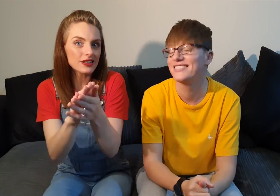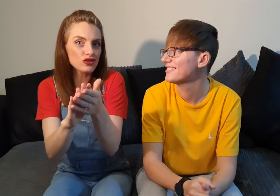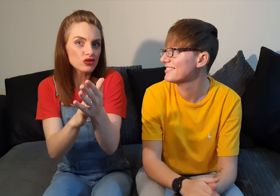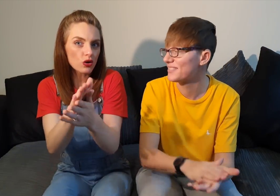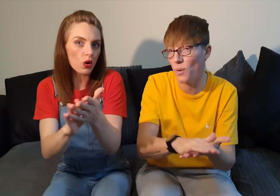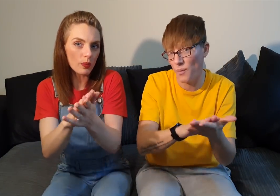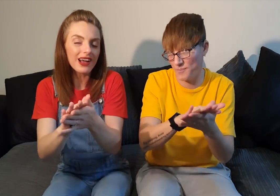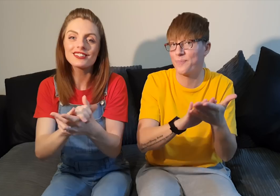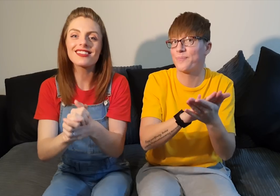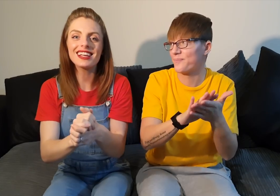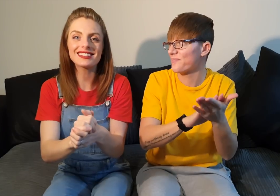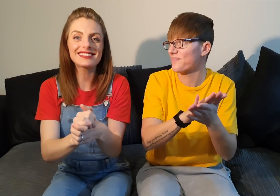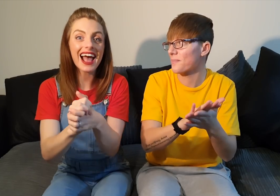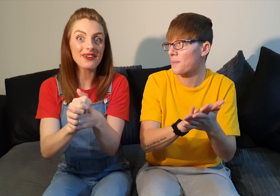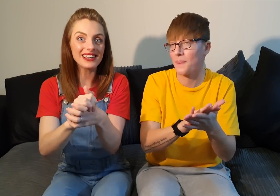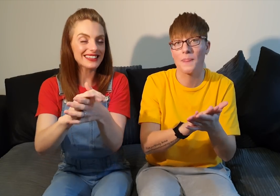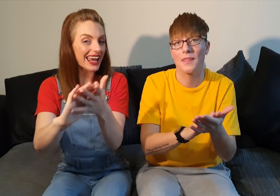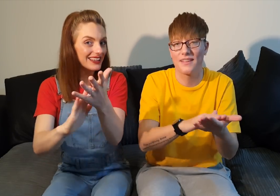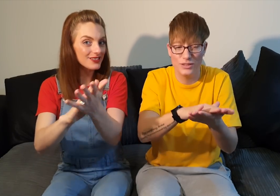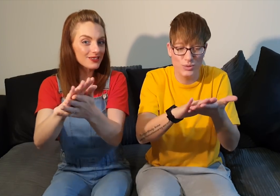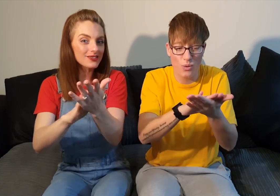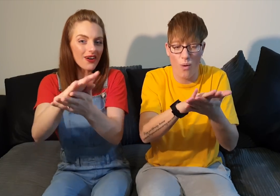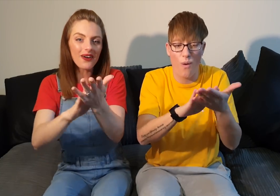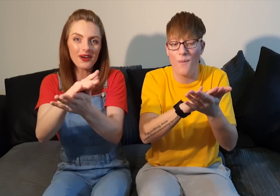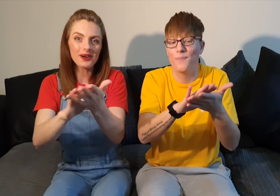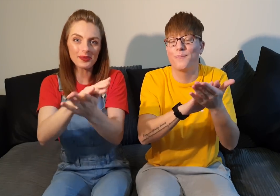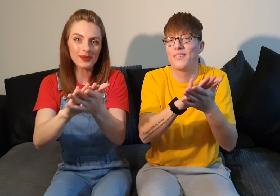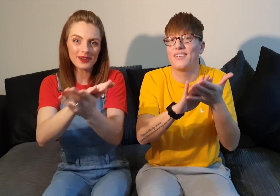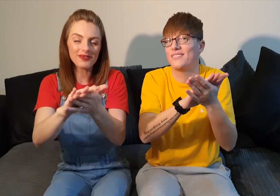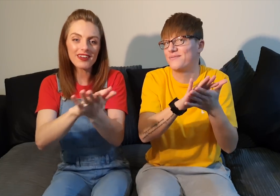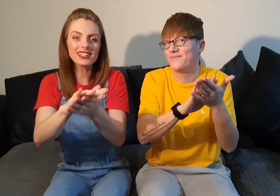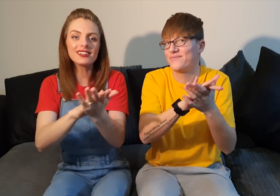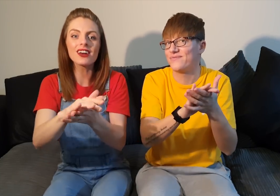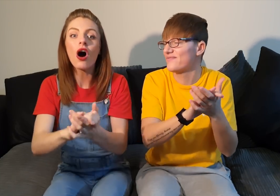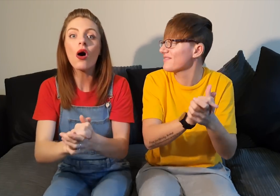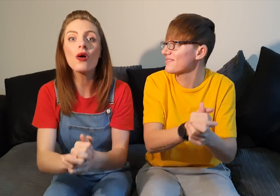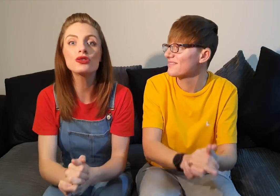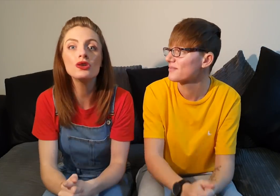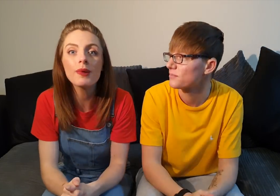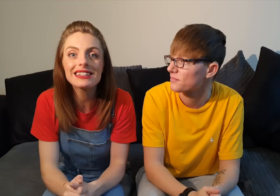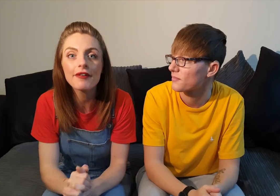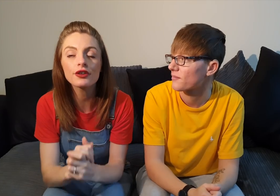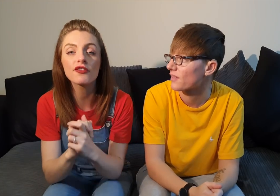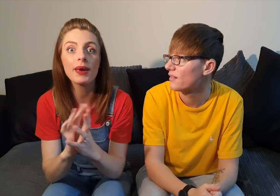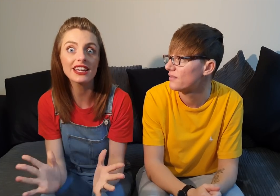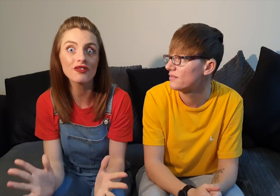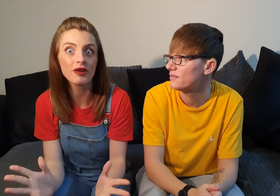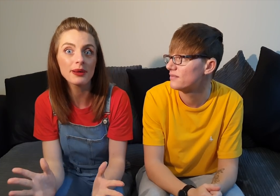soap so this is how we sign soap very good or you might have lots of picture frames